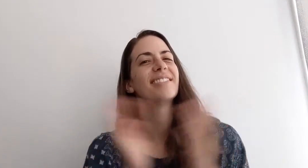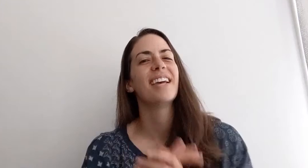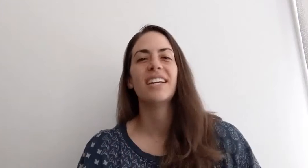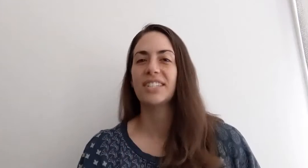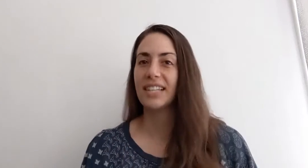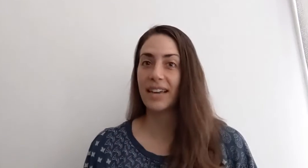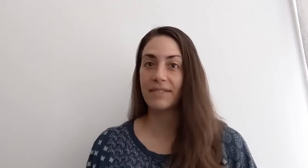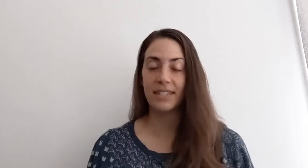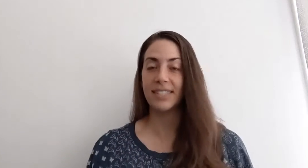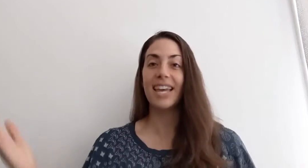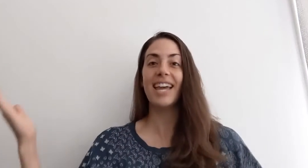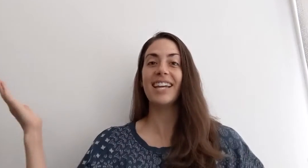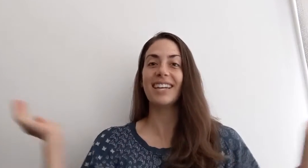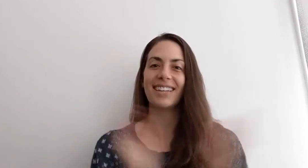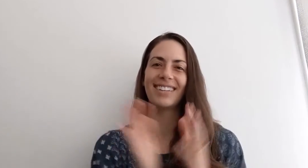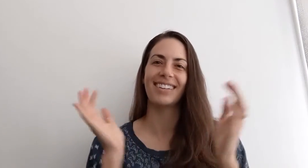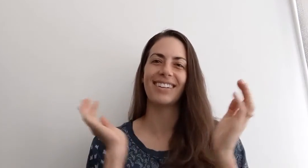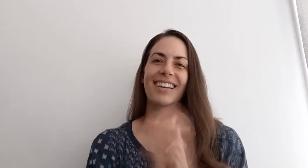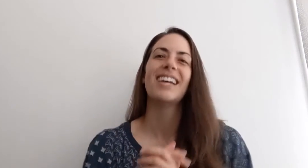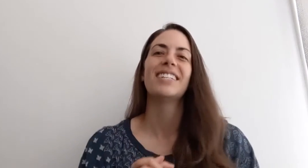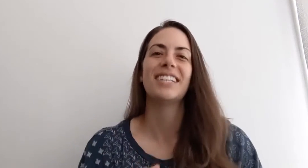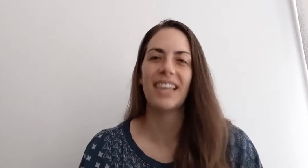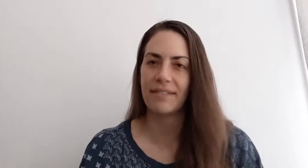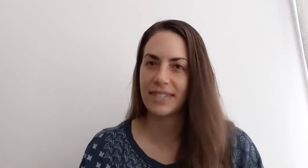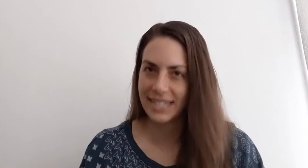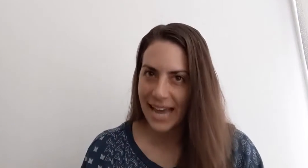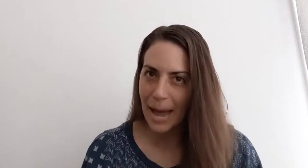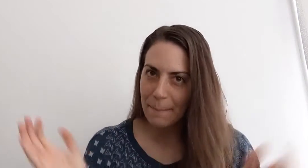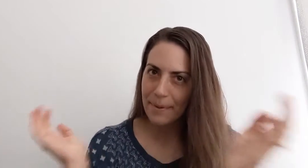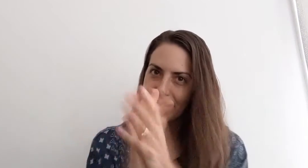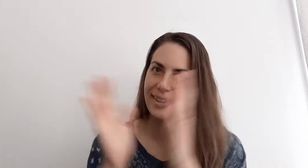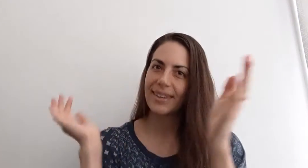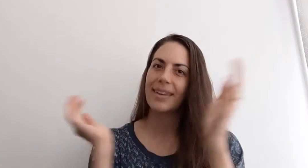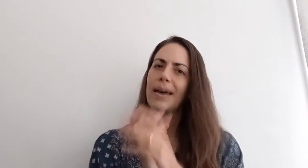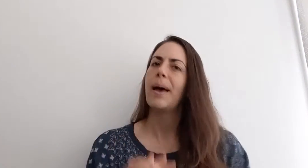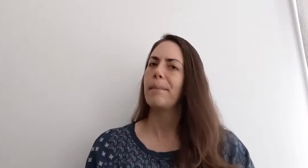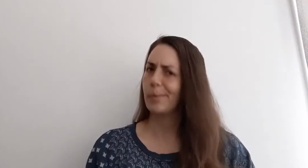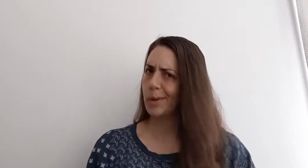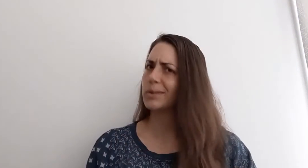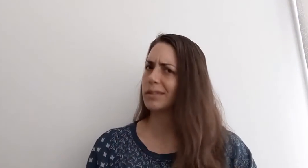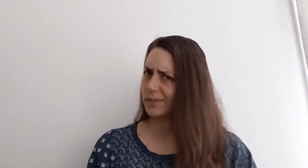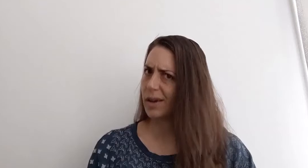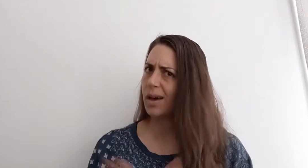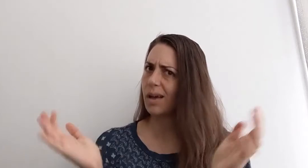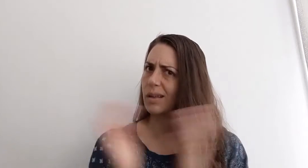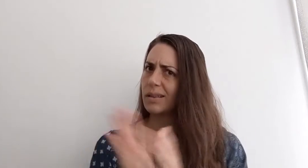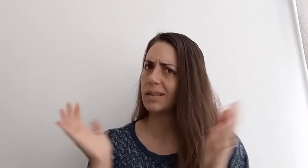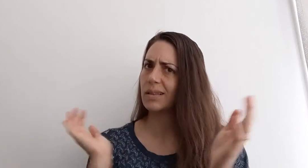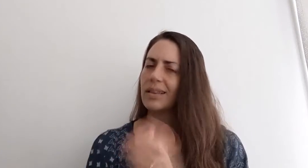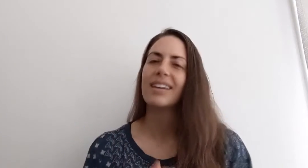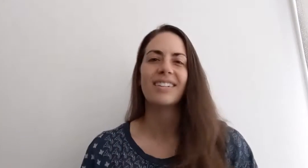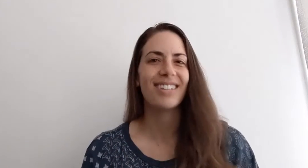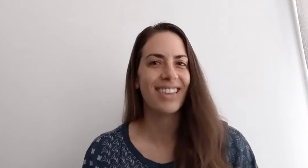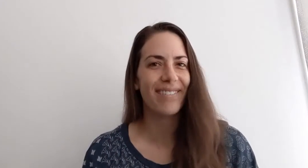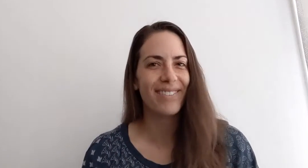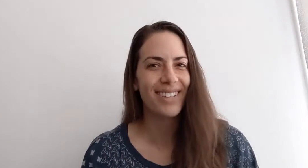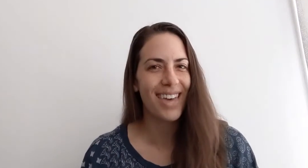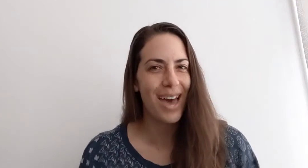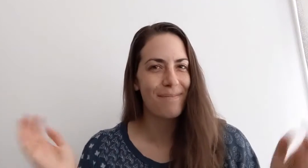She loved to sing. She loved to tap. But most of all, she loved to clap.